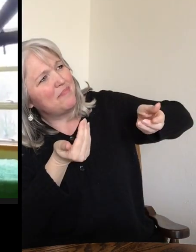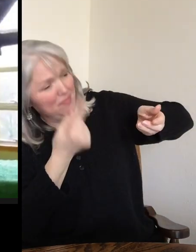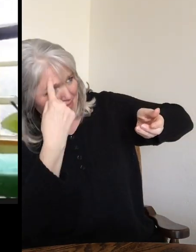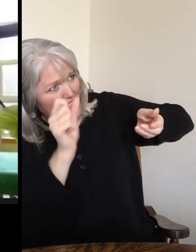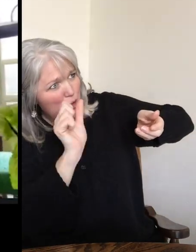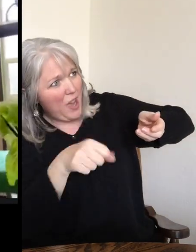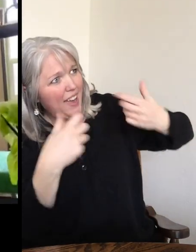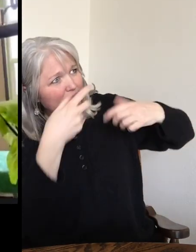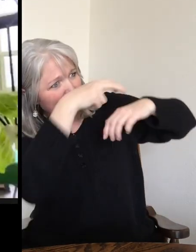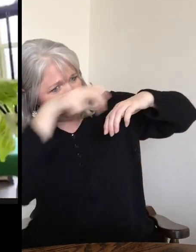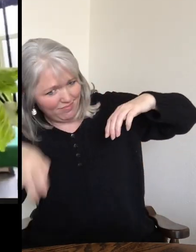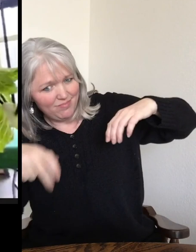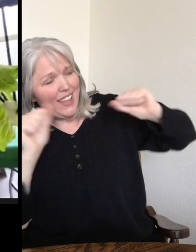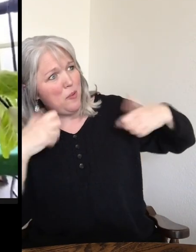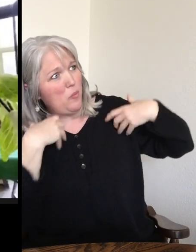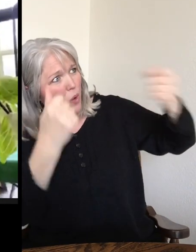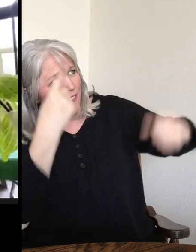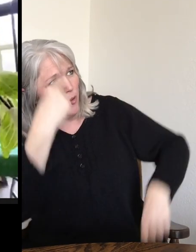Do you think you can do this? Can you be brave for me?